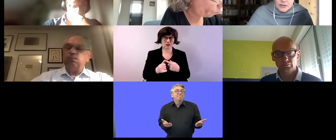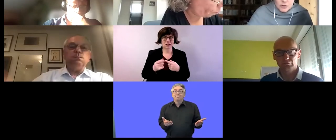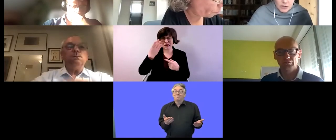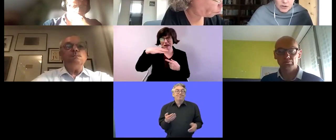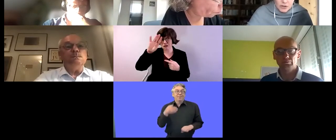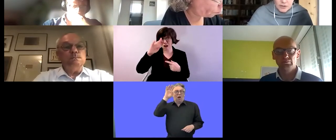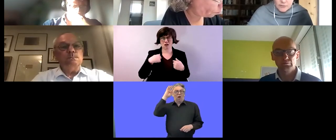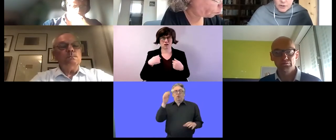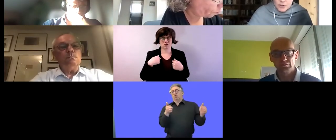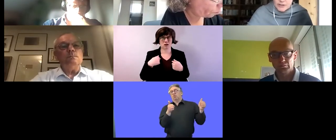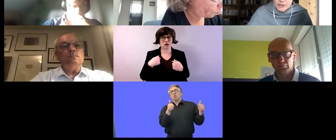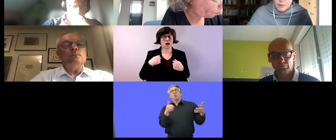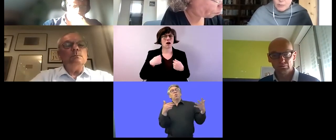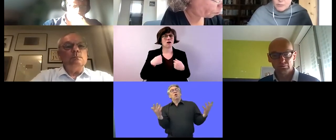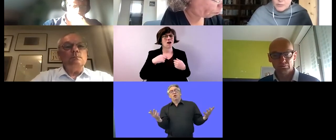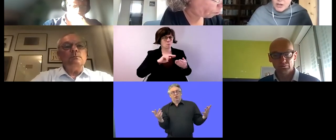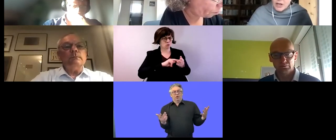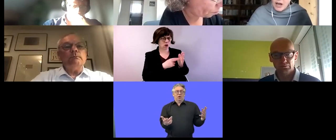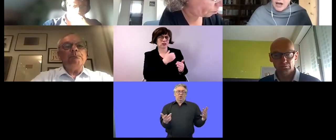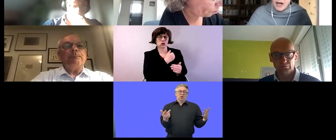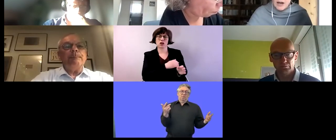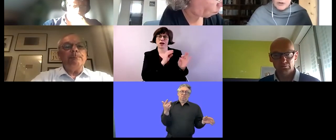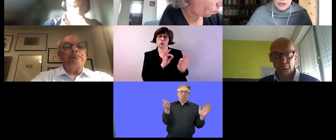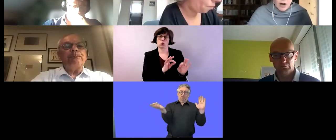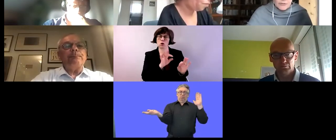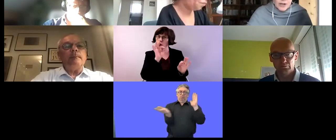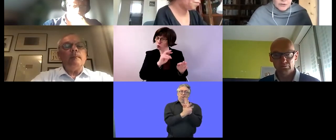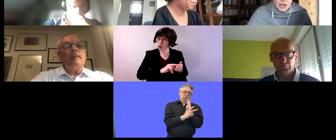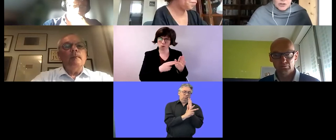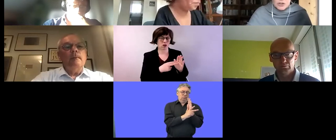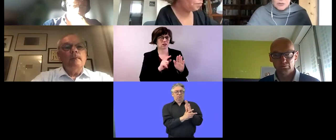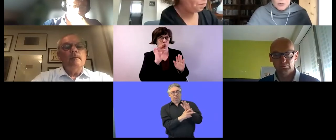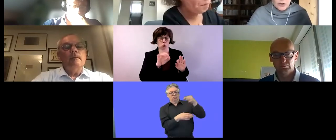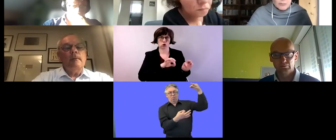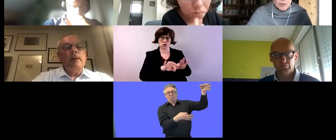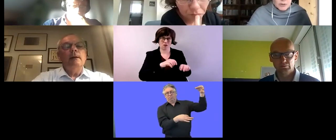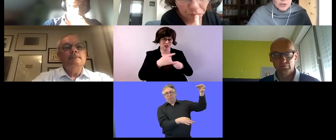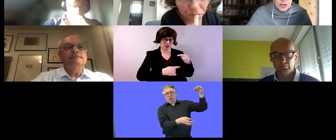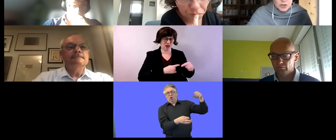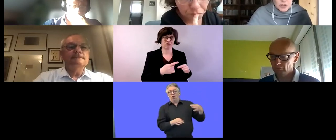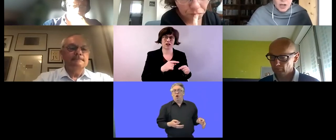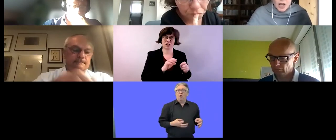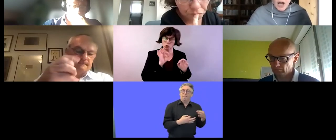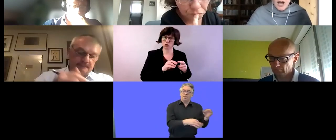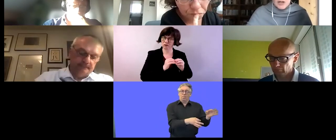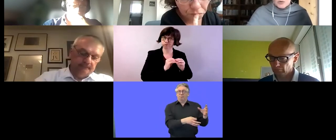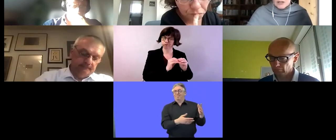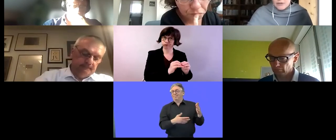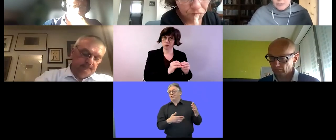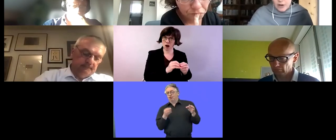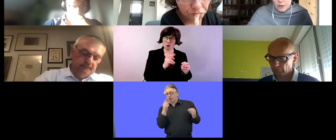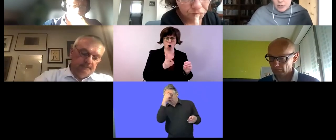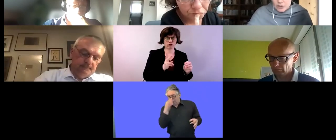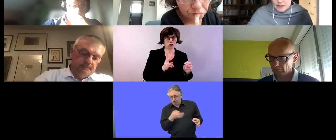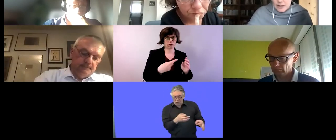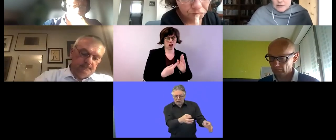and strategies for addressing the problems uh and we can often have challenges with implementation and we can have